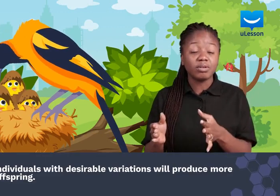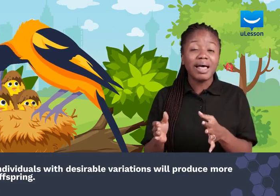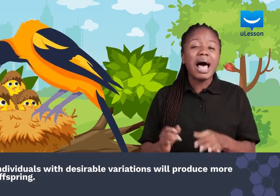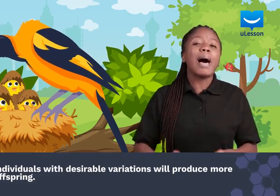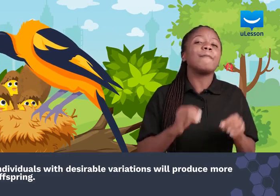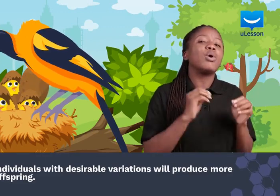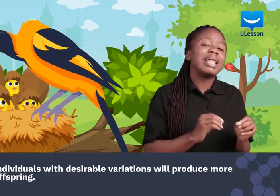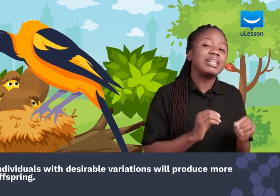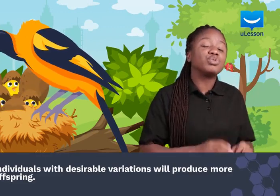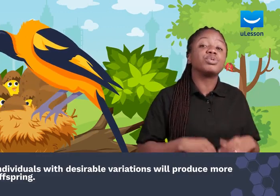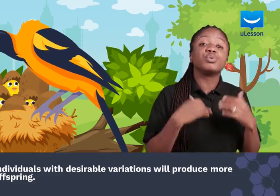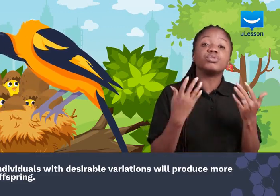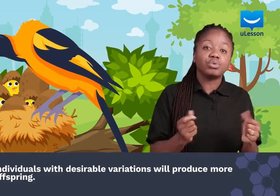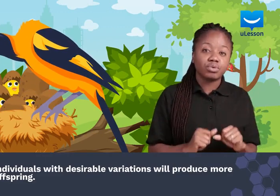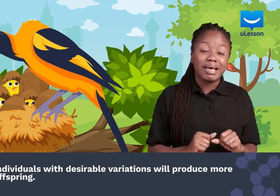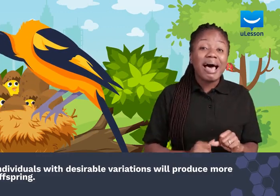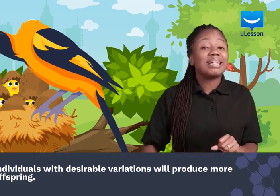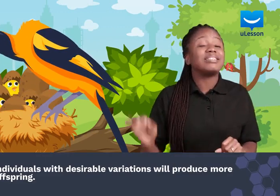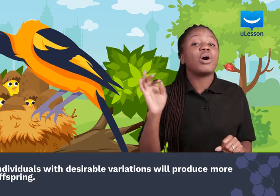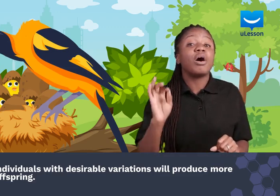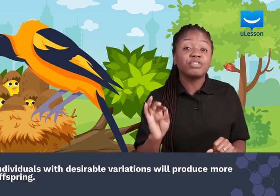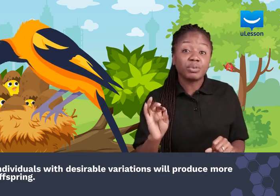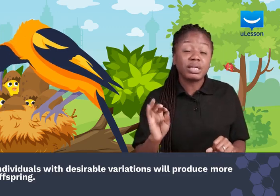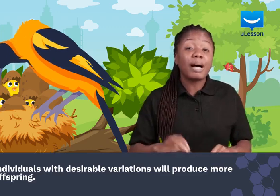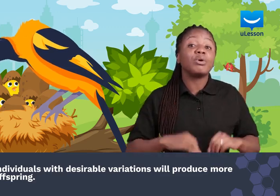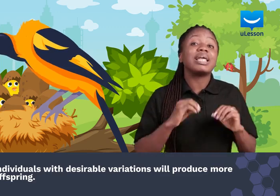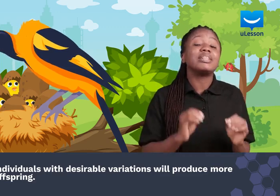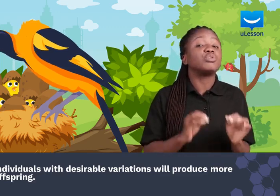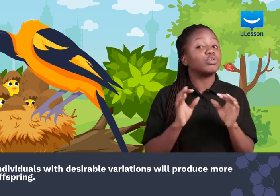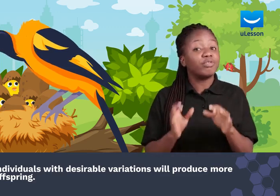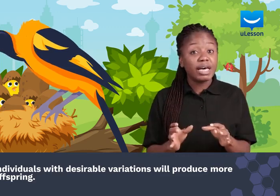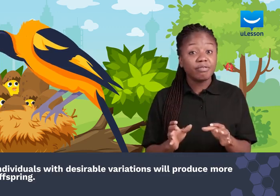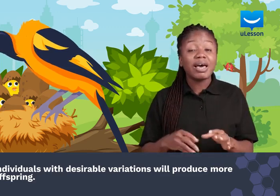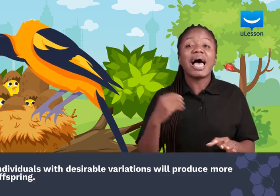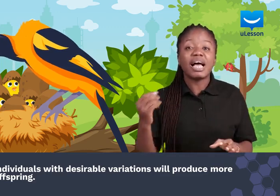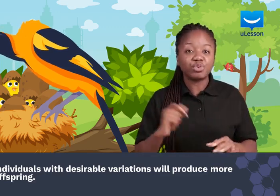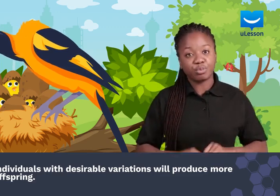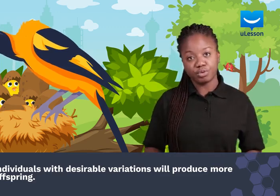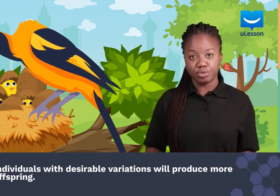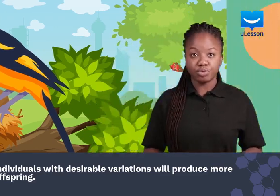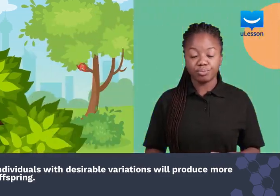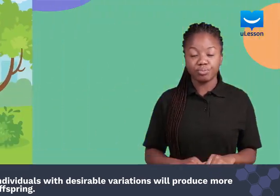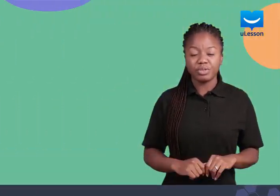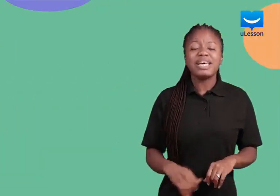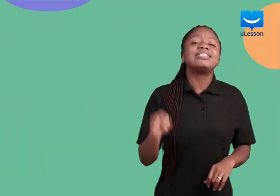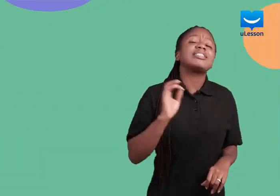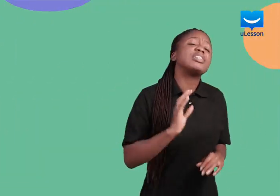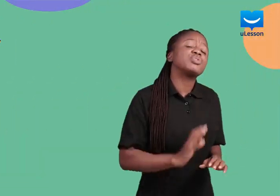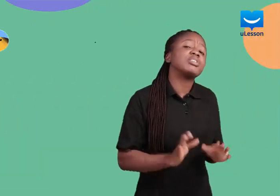are more likely to reproduce, and their offspring are more likely to survive and reproduce. This leads to a